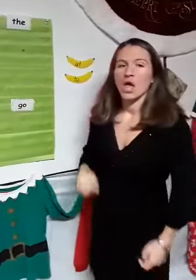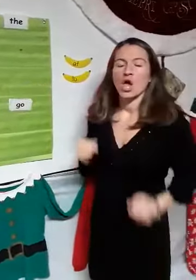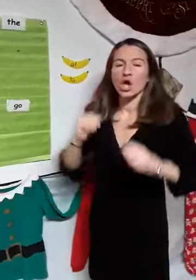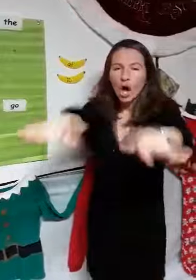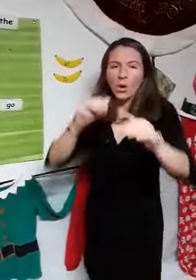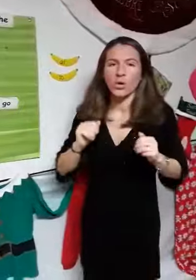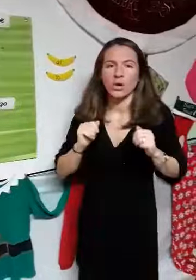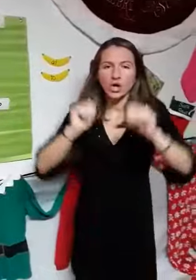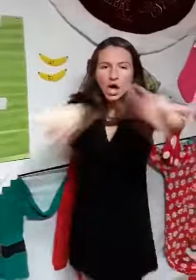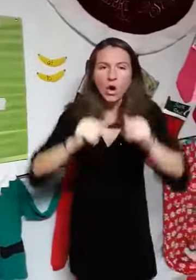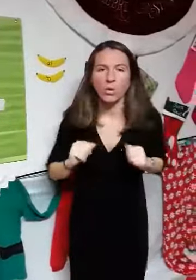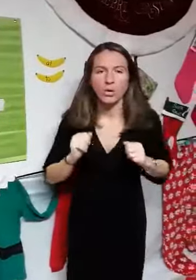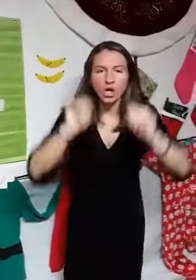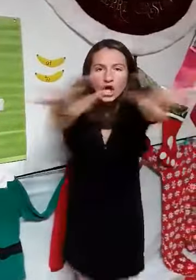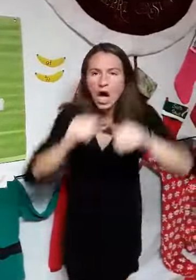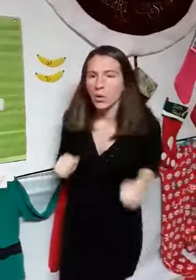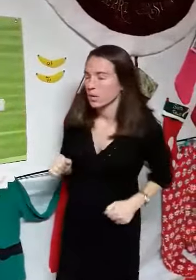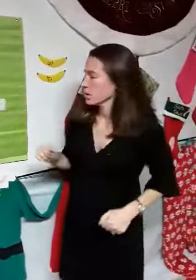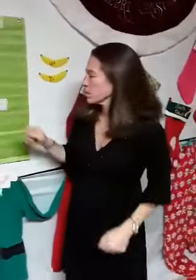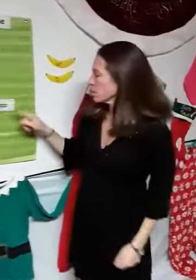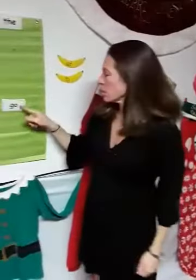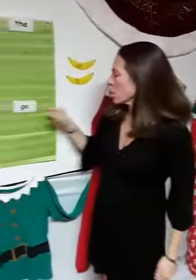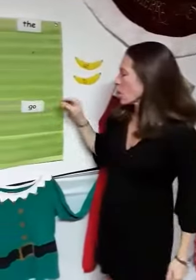Go, go, go, go.